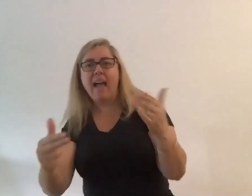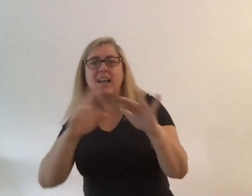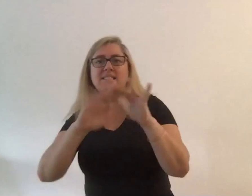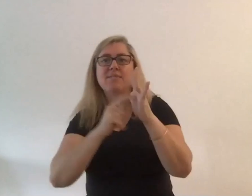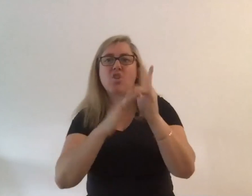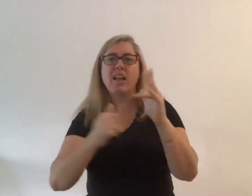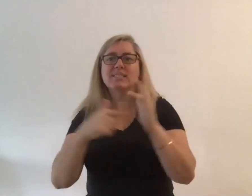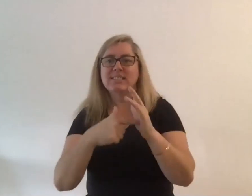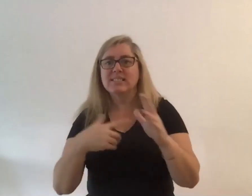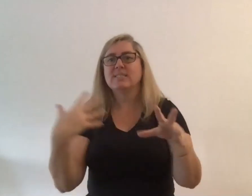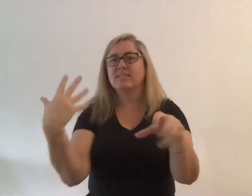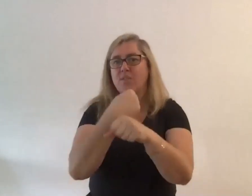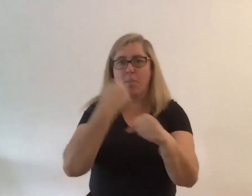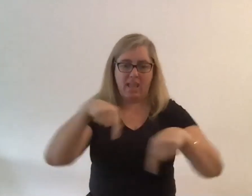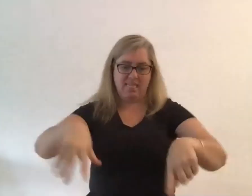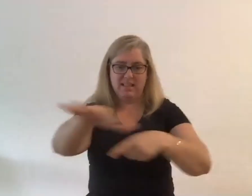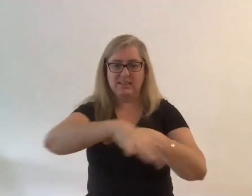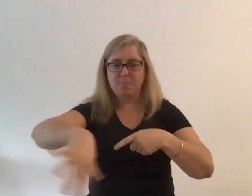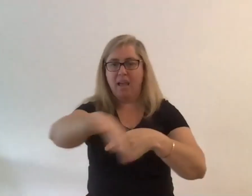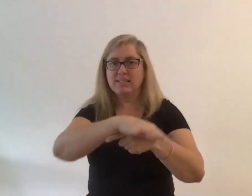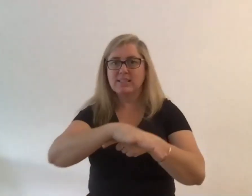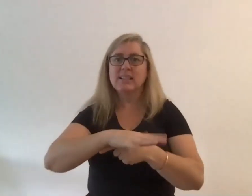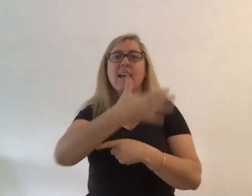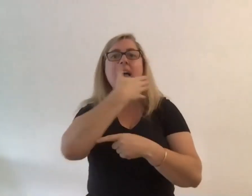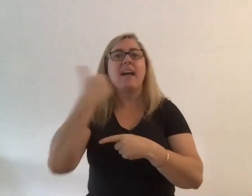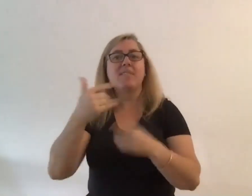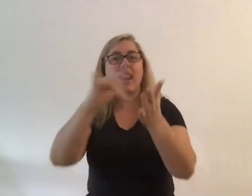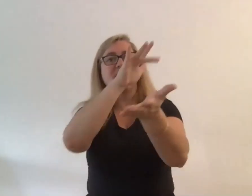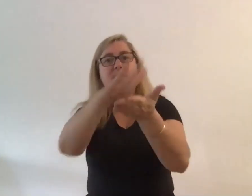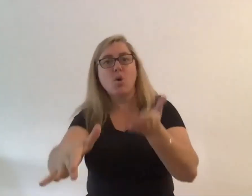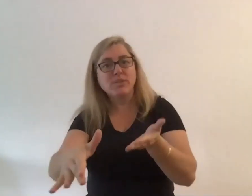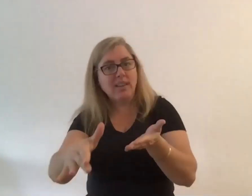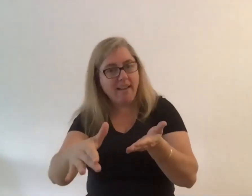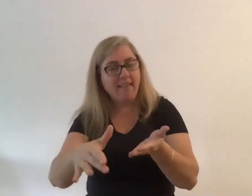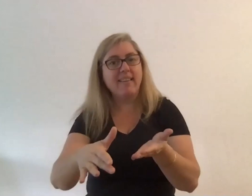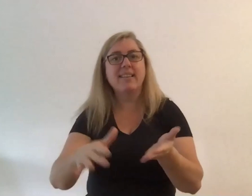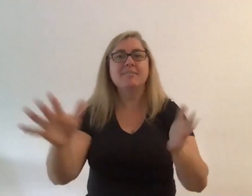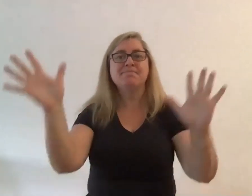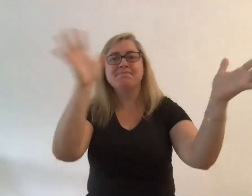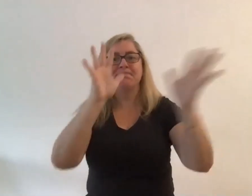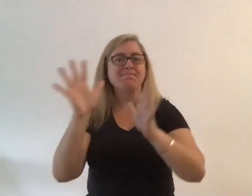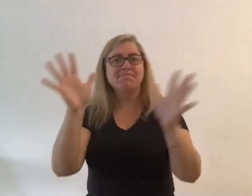for us to occupy have lovely thursdays see you all soon